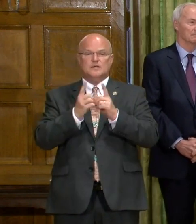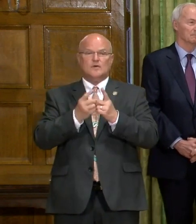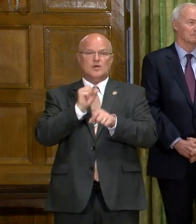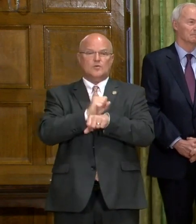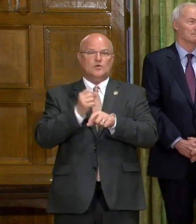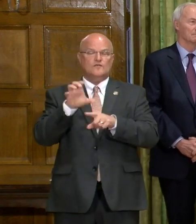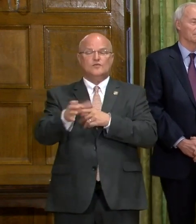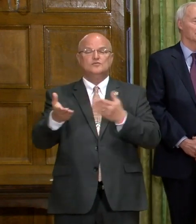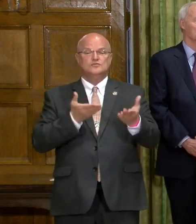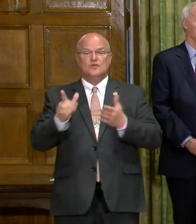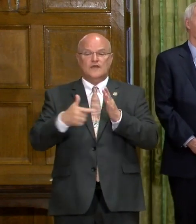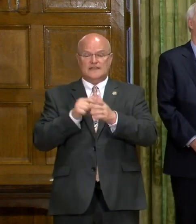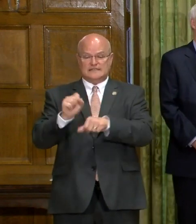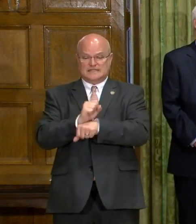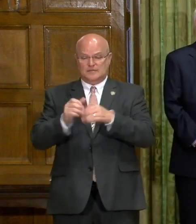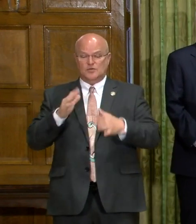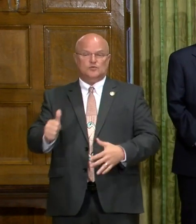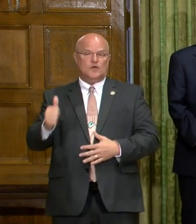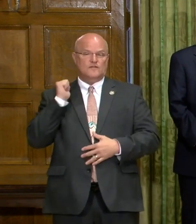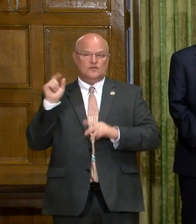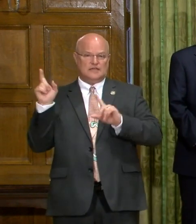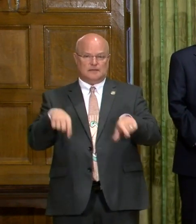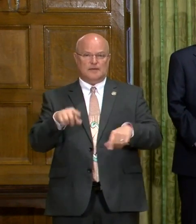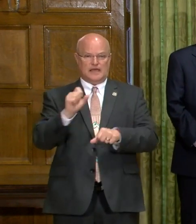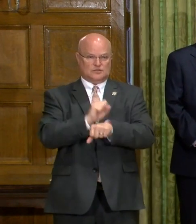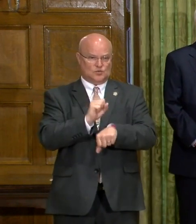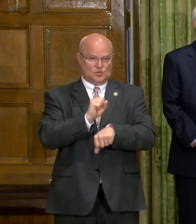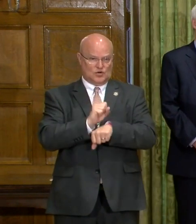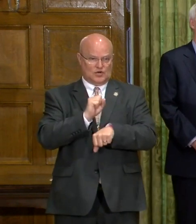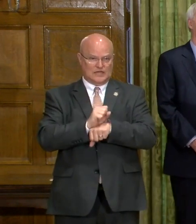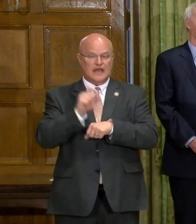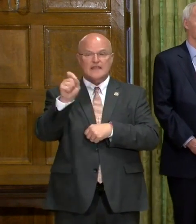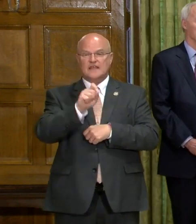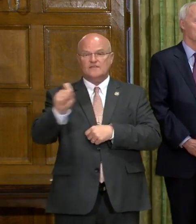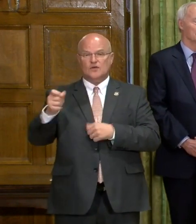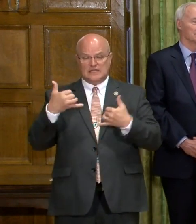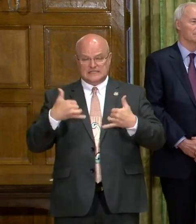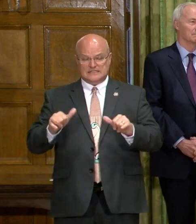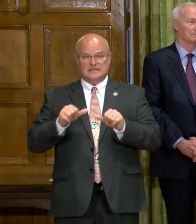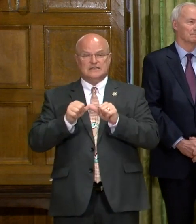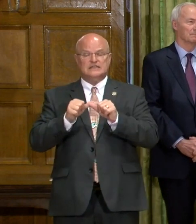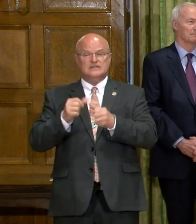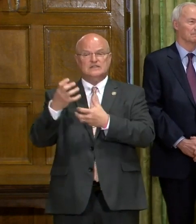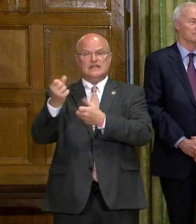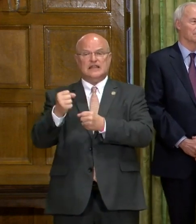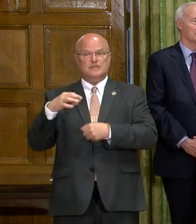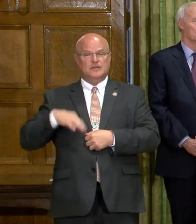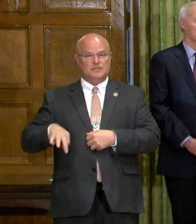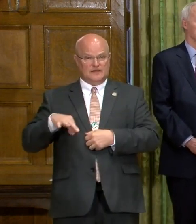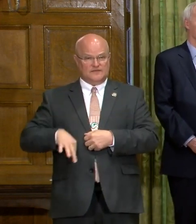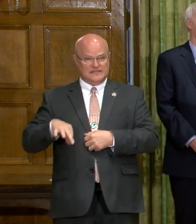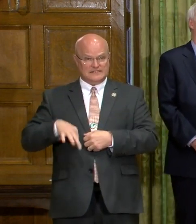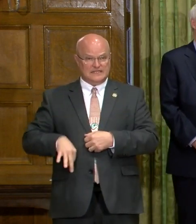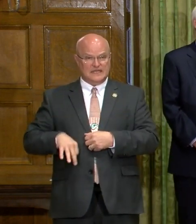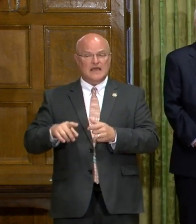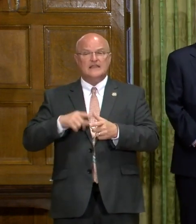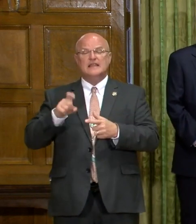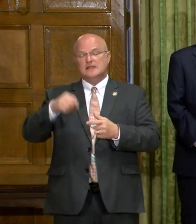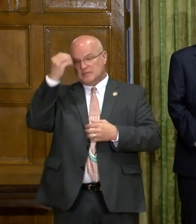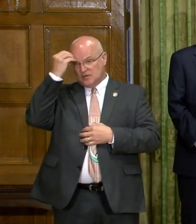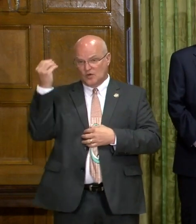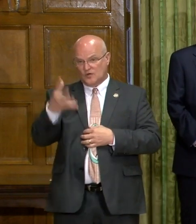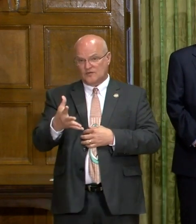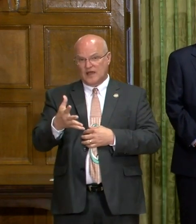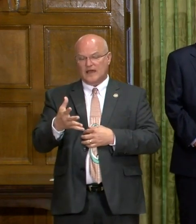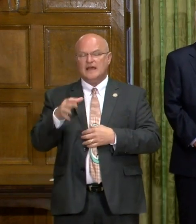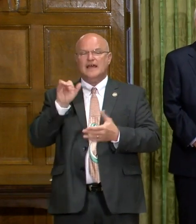of Workforce Services that this employee is refusing to come back to work. And therefore, if they still continue to claim their benefits, then they need to be